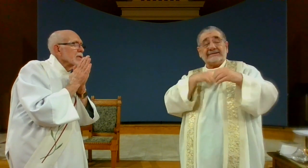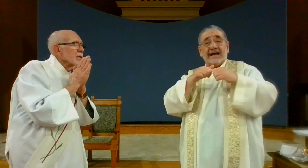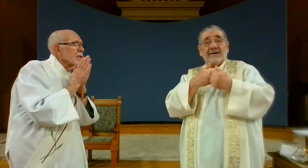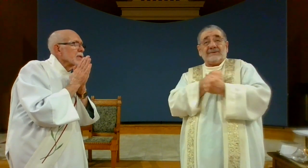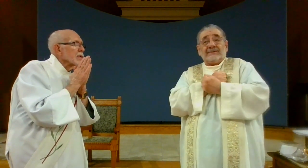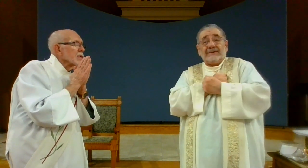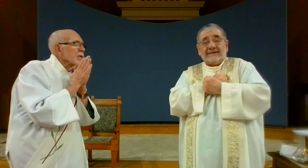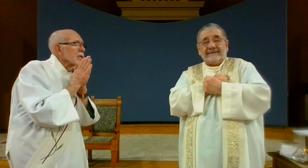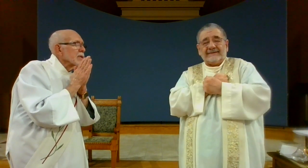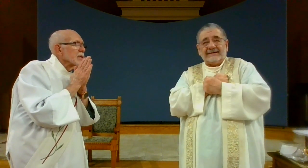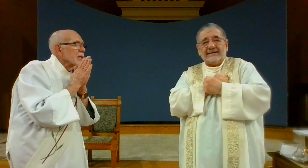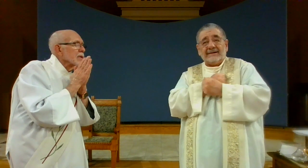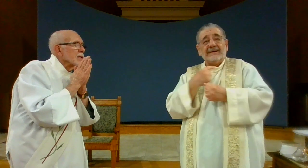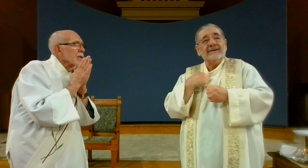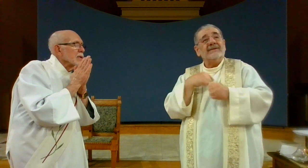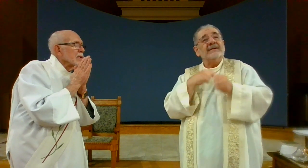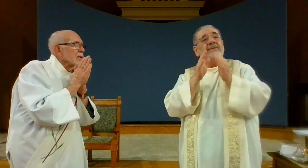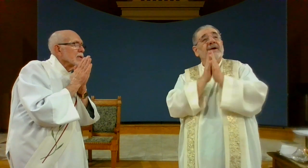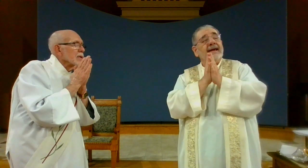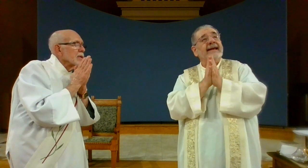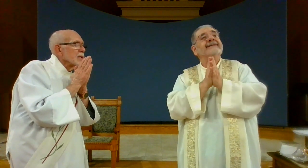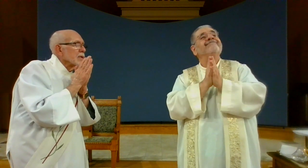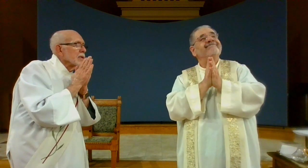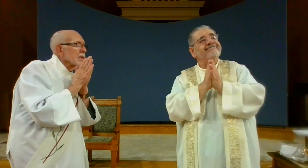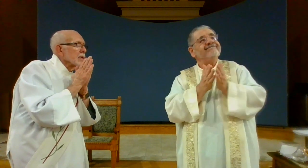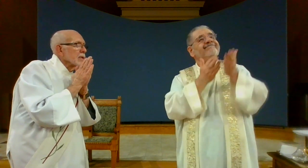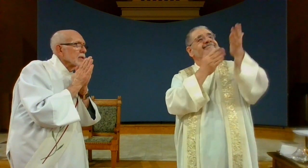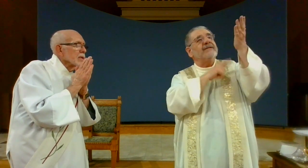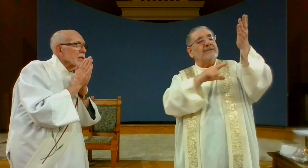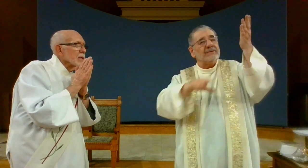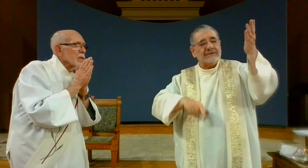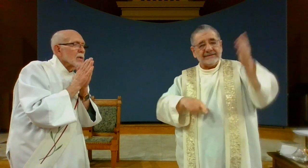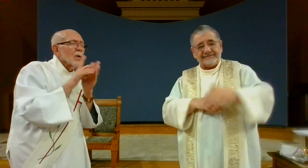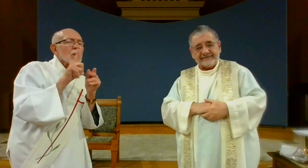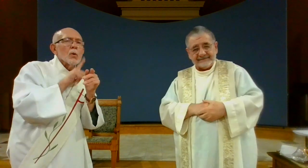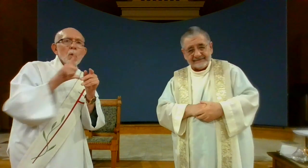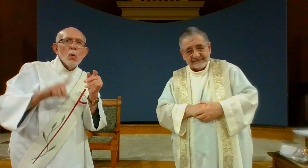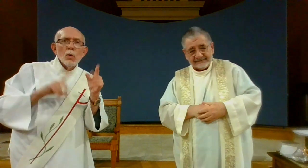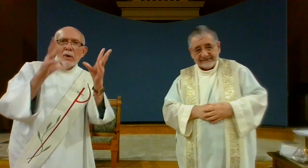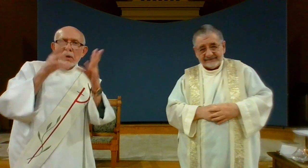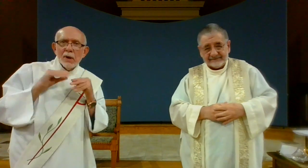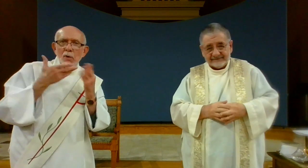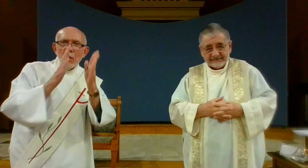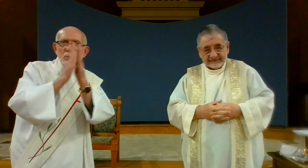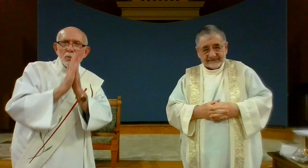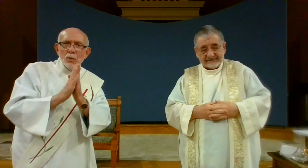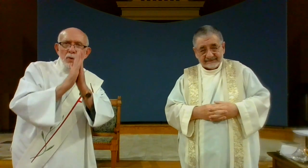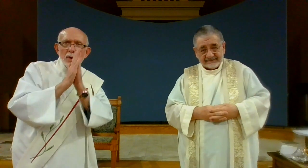how to love we offer this prayer to the Lord Lord receive our prayer